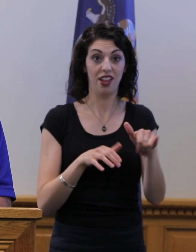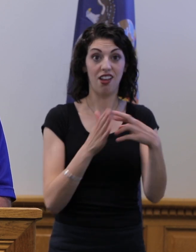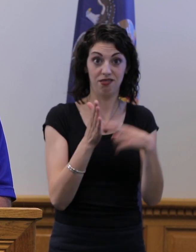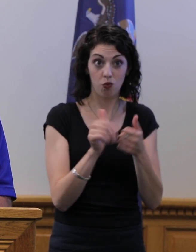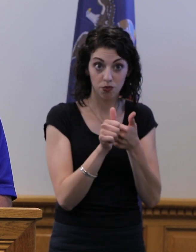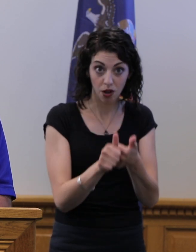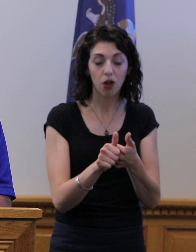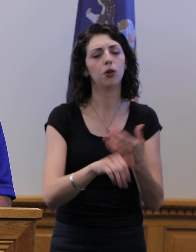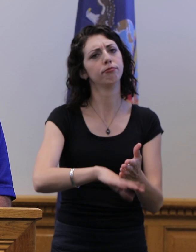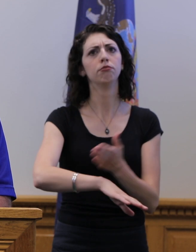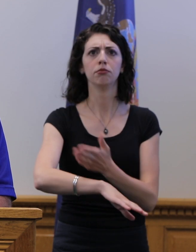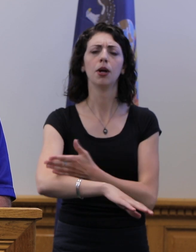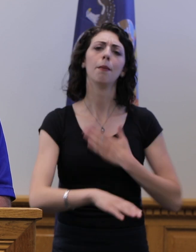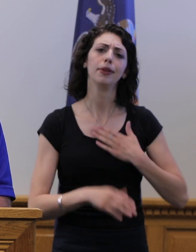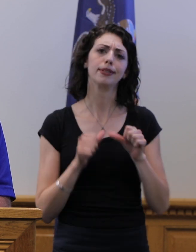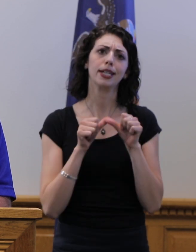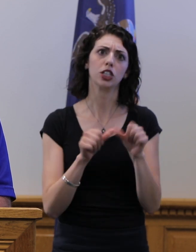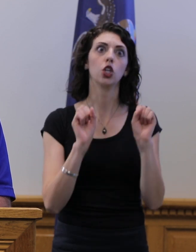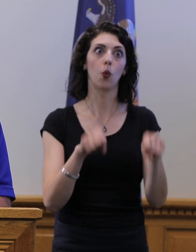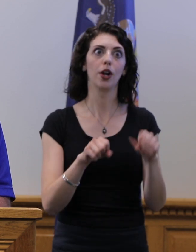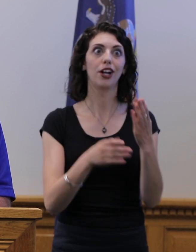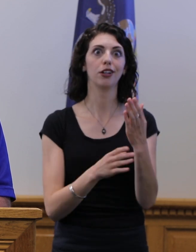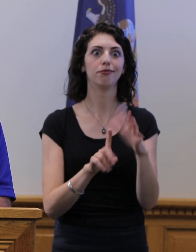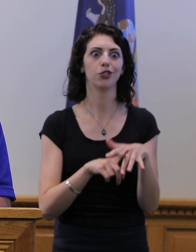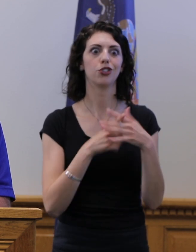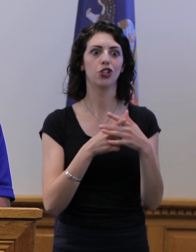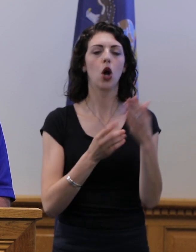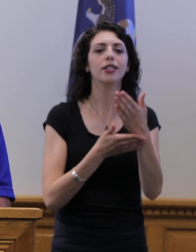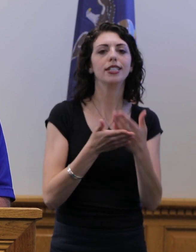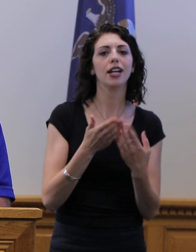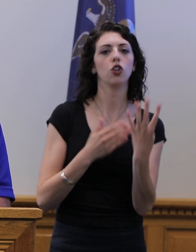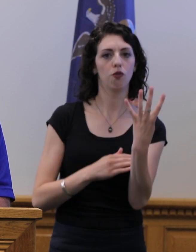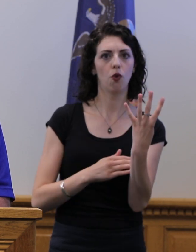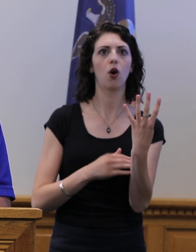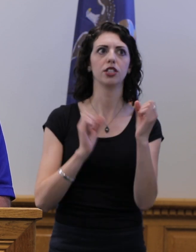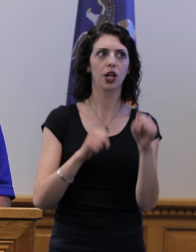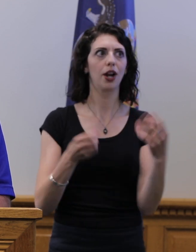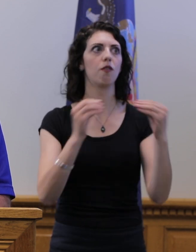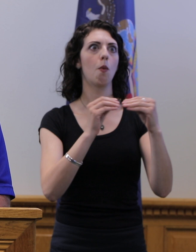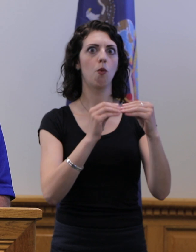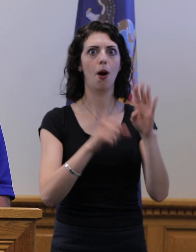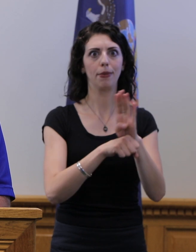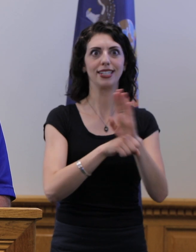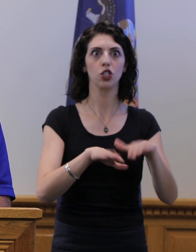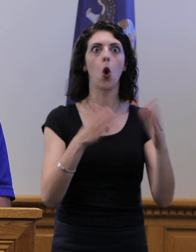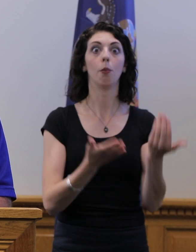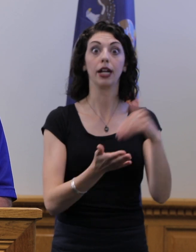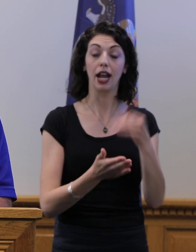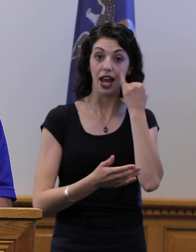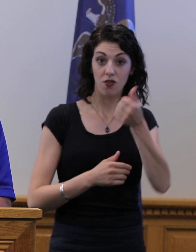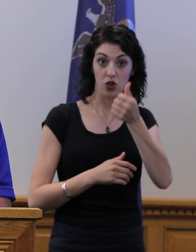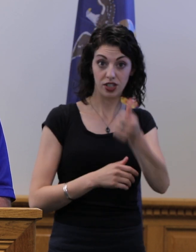Please continue them so we can move on to Stage 4 and allow more businesses and attractions to reopen. If you are a business